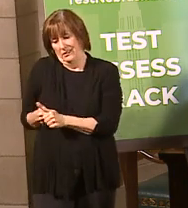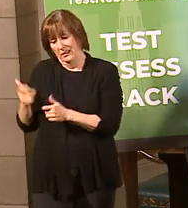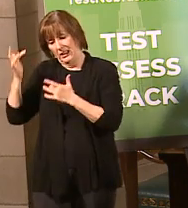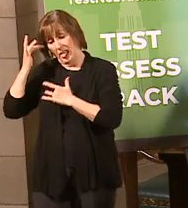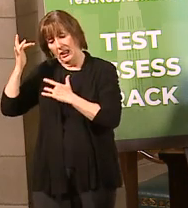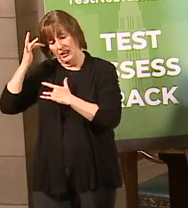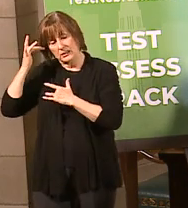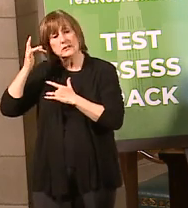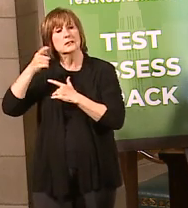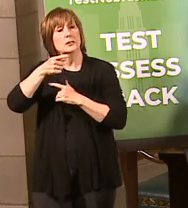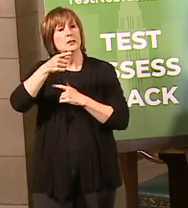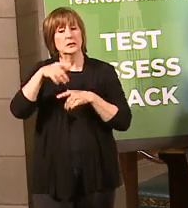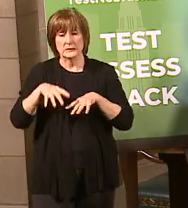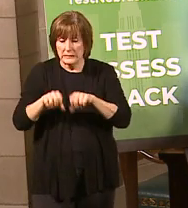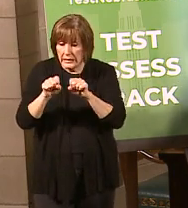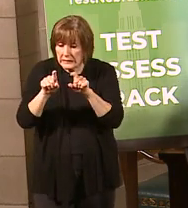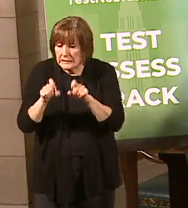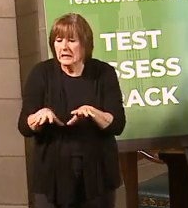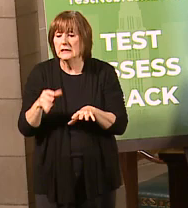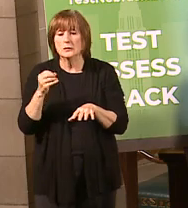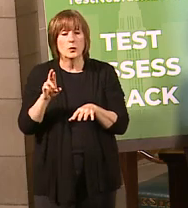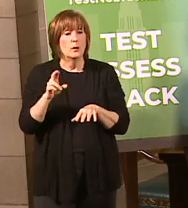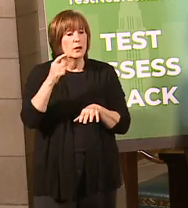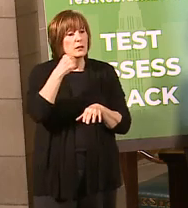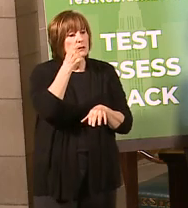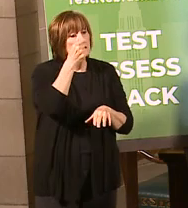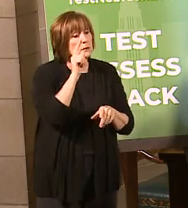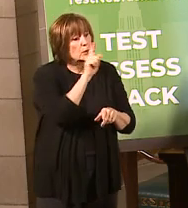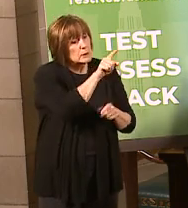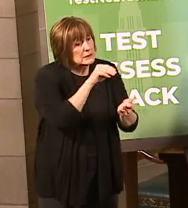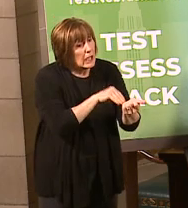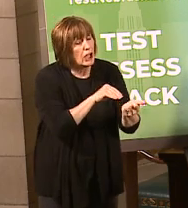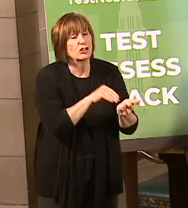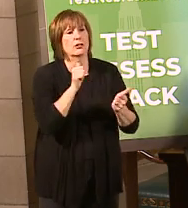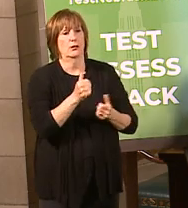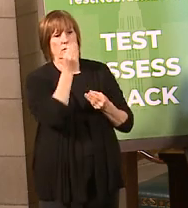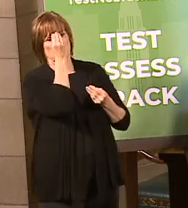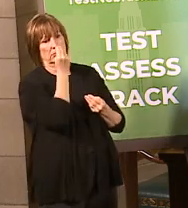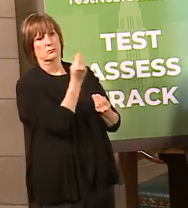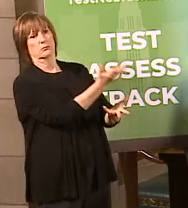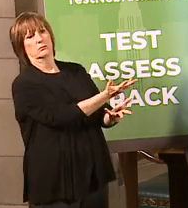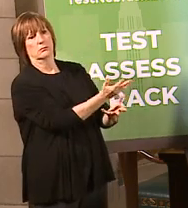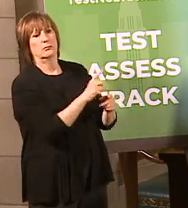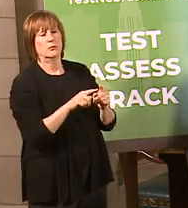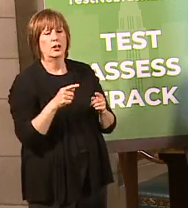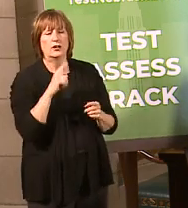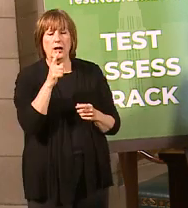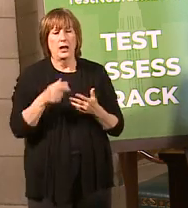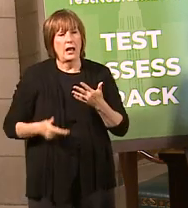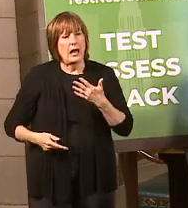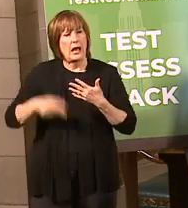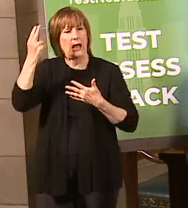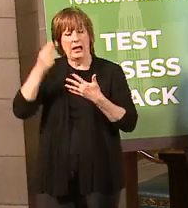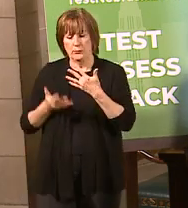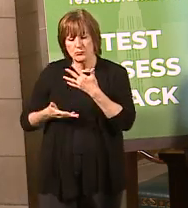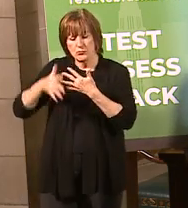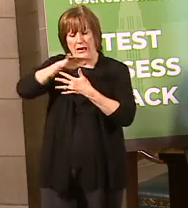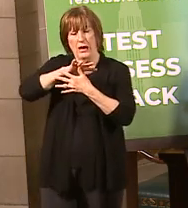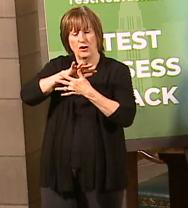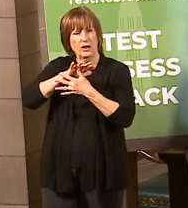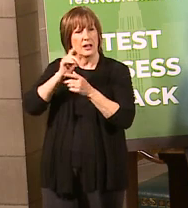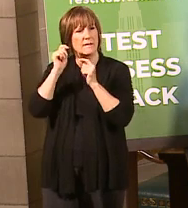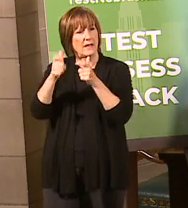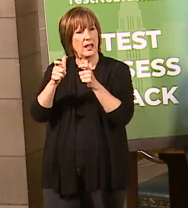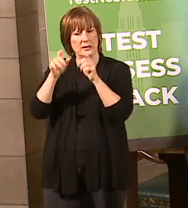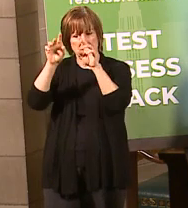about that as you're taking the test or your doctor or something when you get that test result back. But really kind of focus on the things that were going to be the highest priority with regard to that,